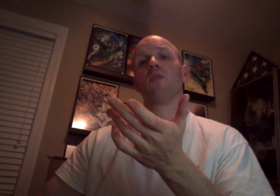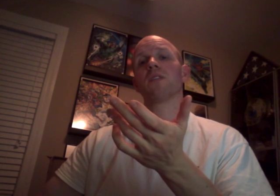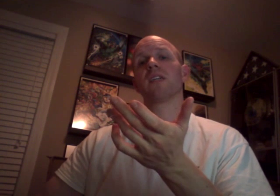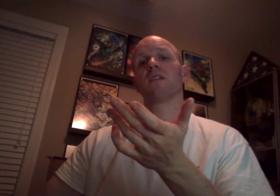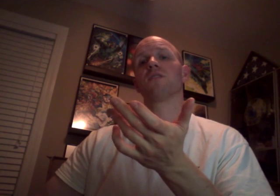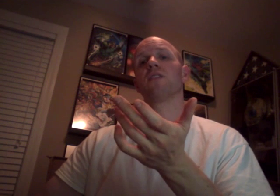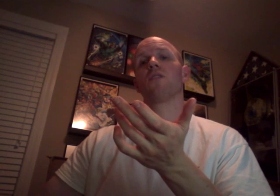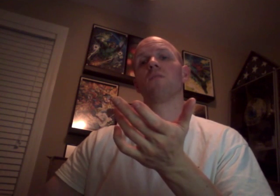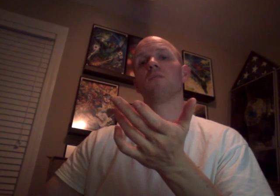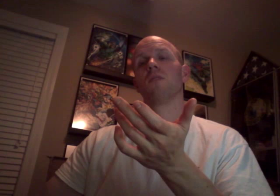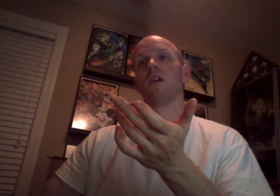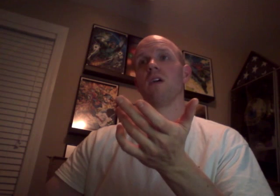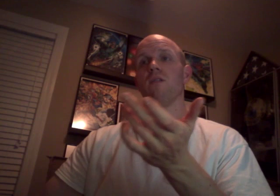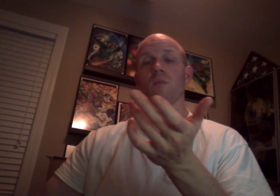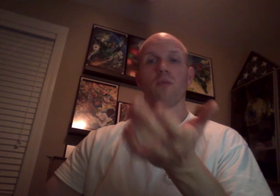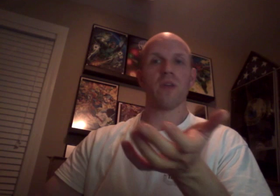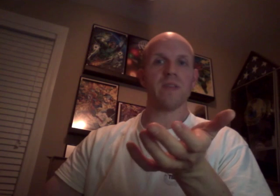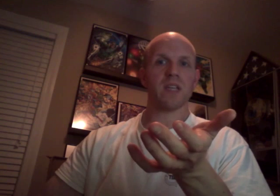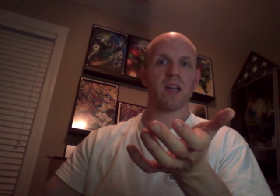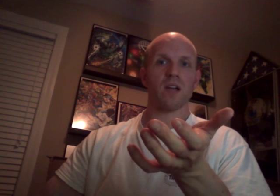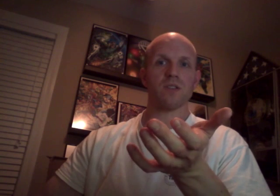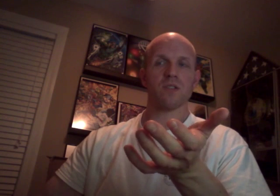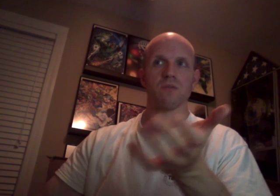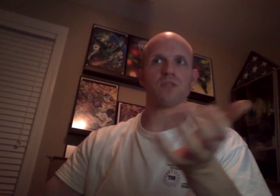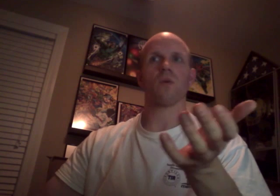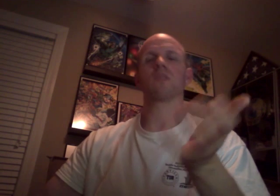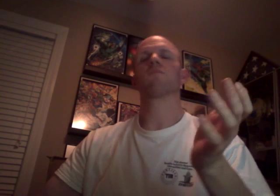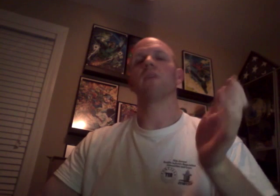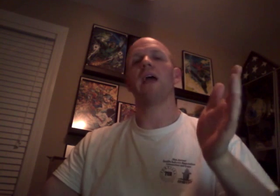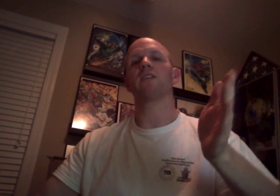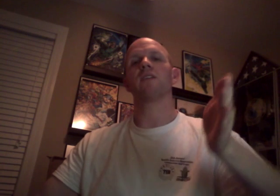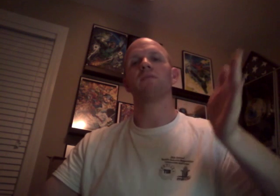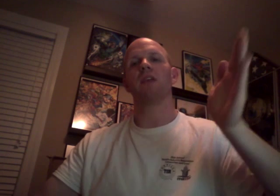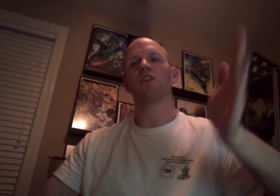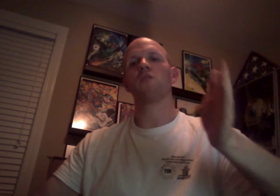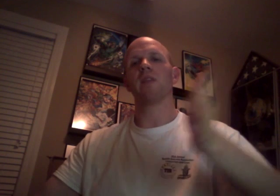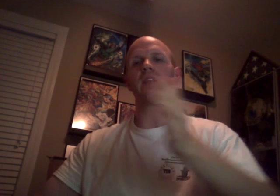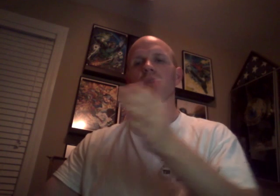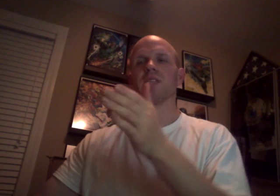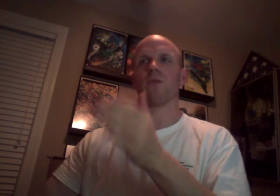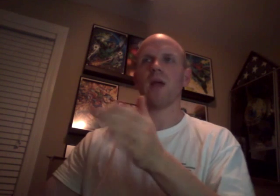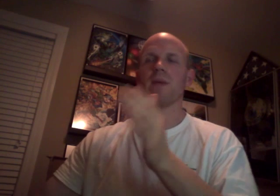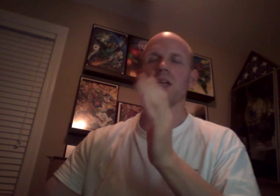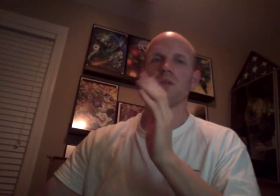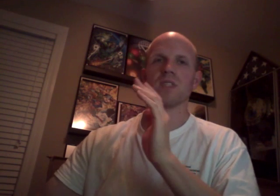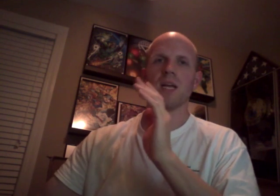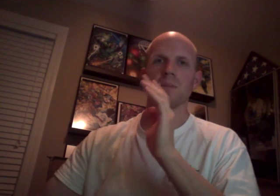post-concussion syndrome from previous concussions. Which, of course, they accumulate relatively rapidly over time.